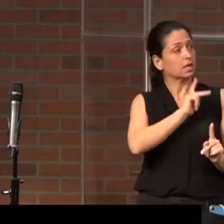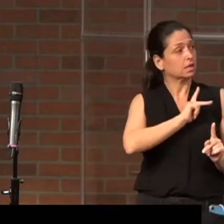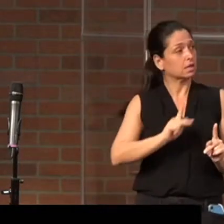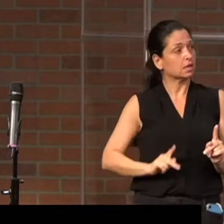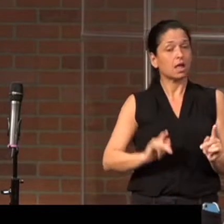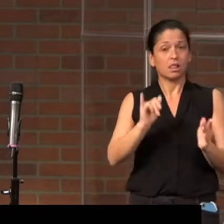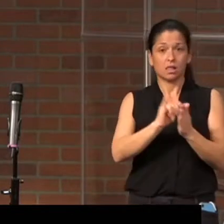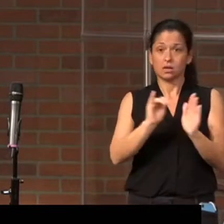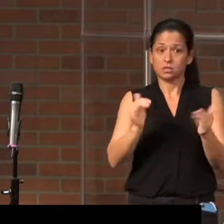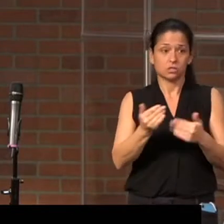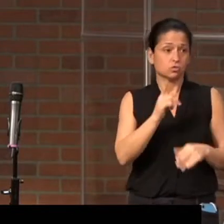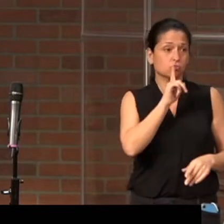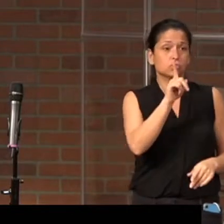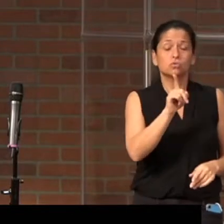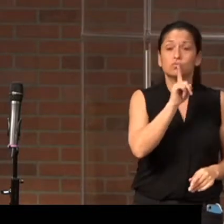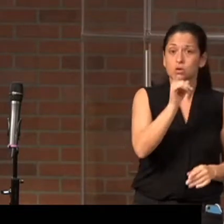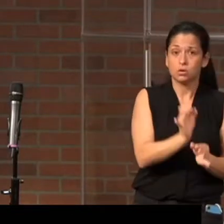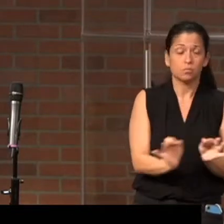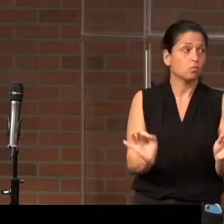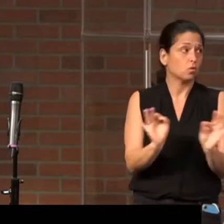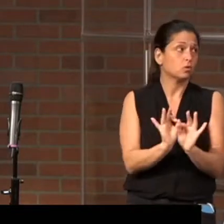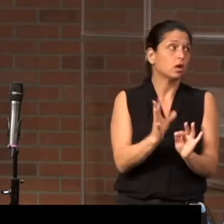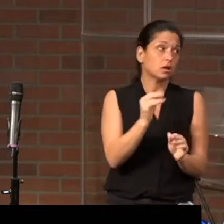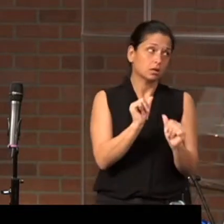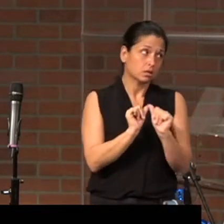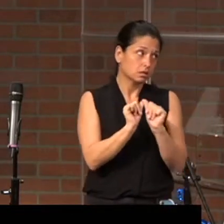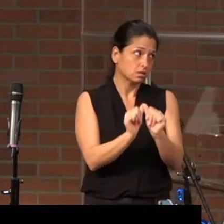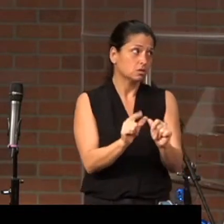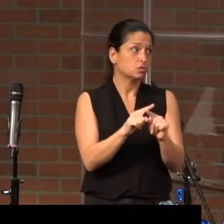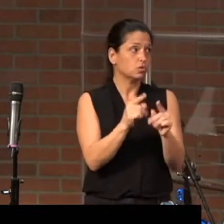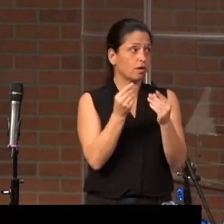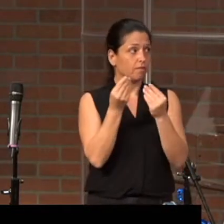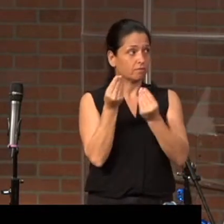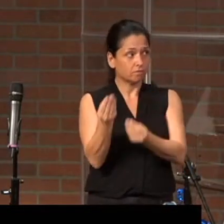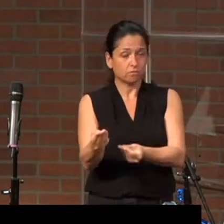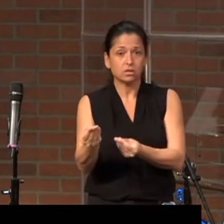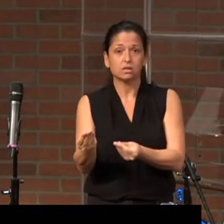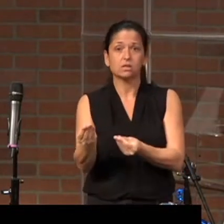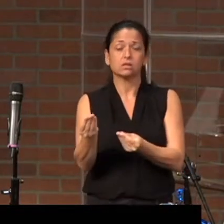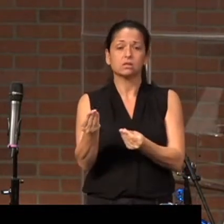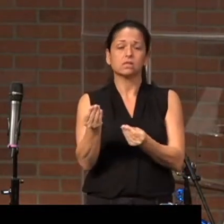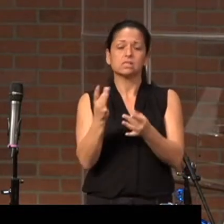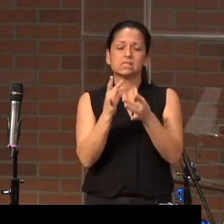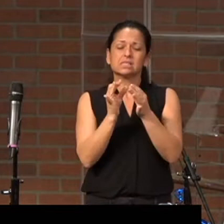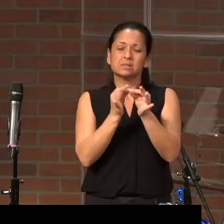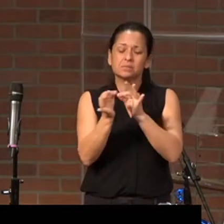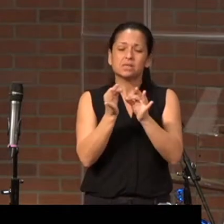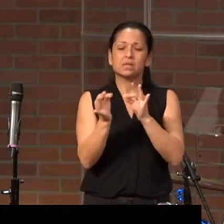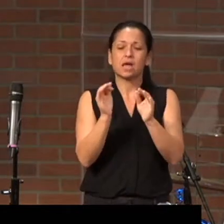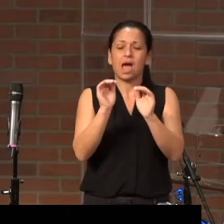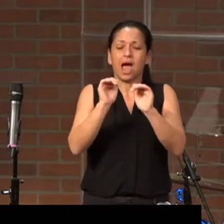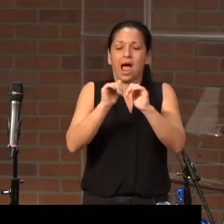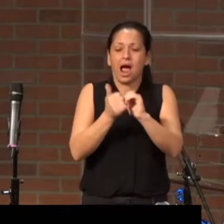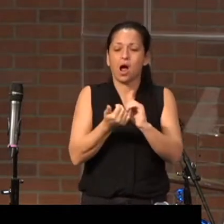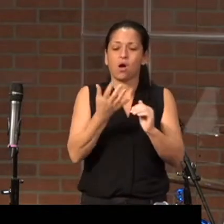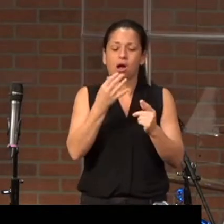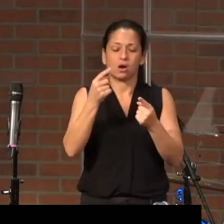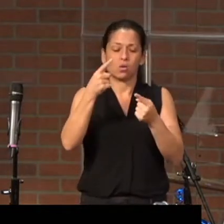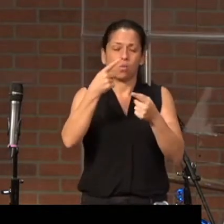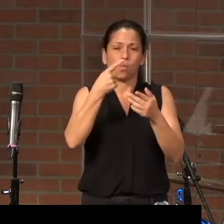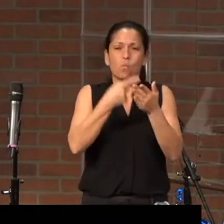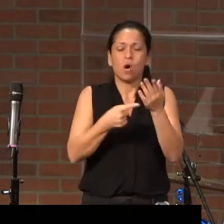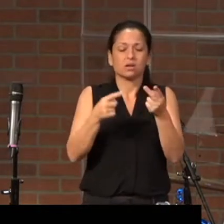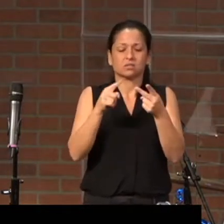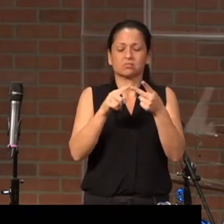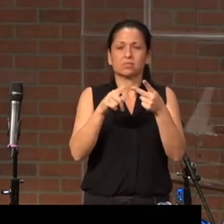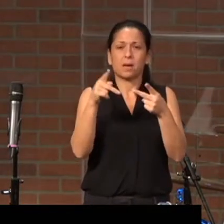introduction is really, really important. And it continues to feed how and what Peter will say through the rest